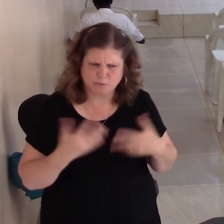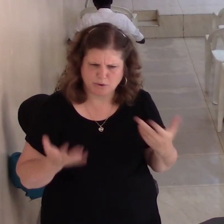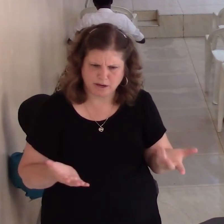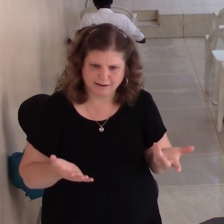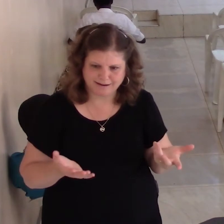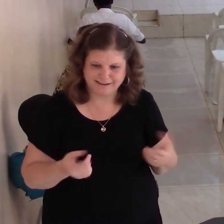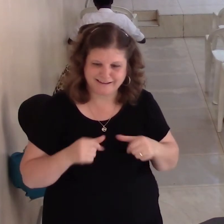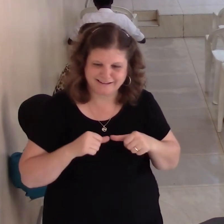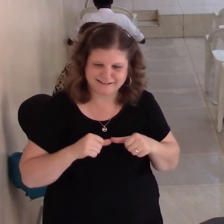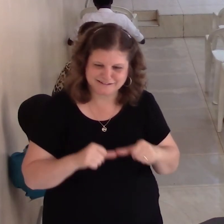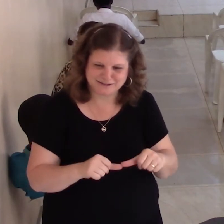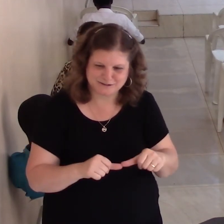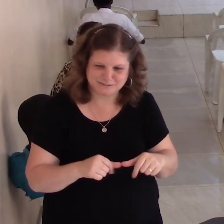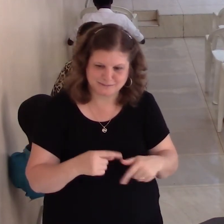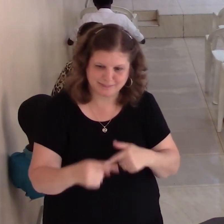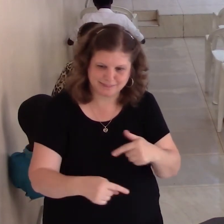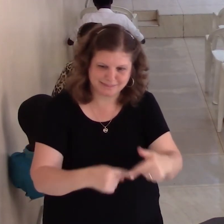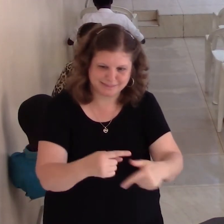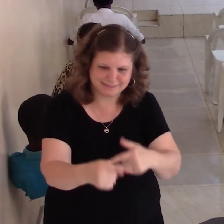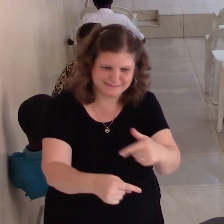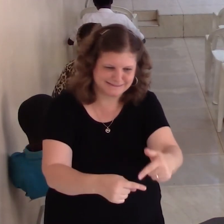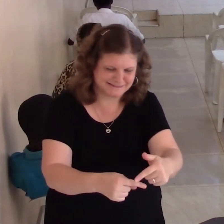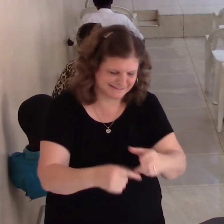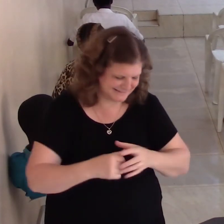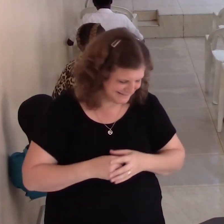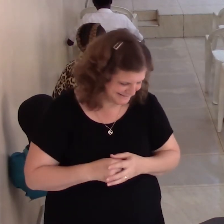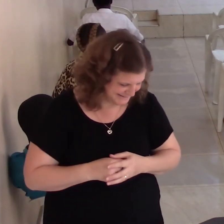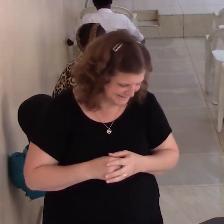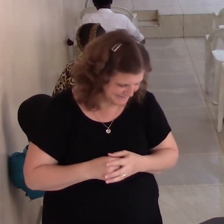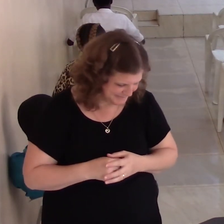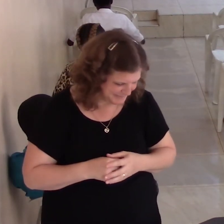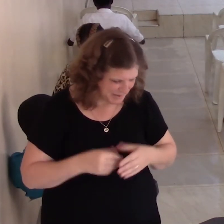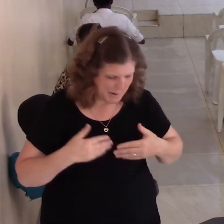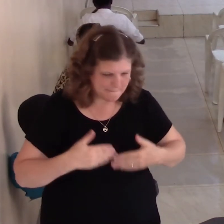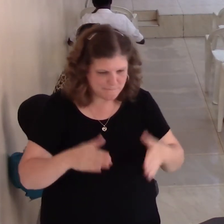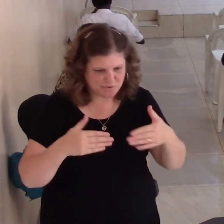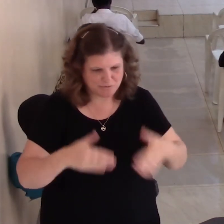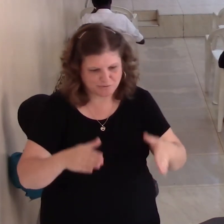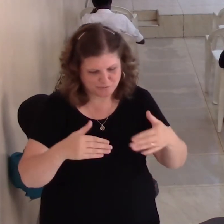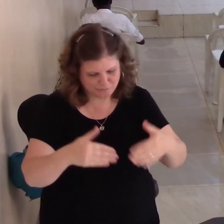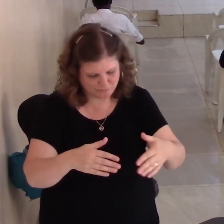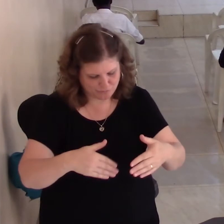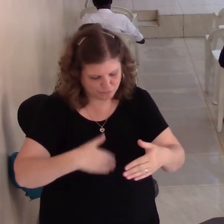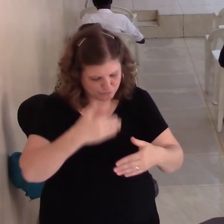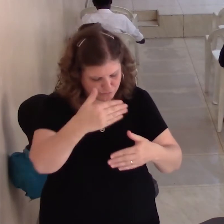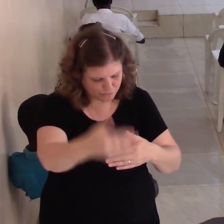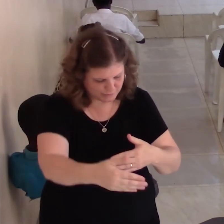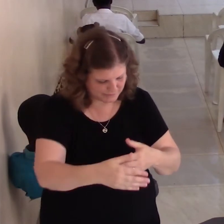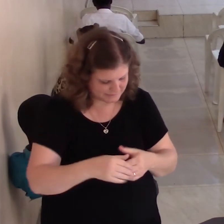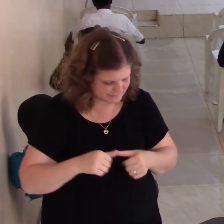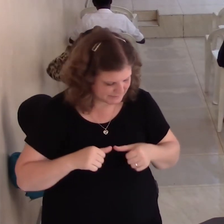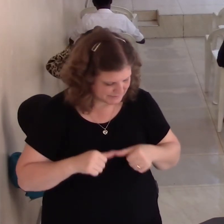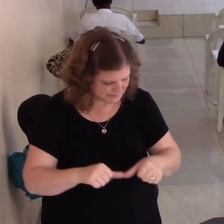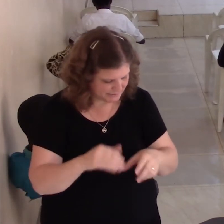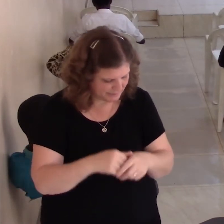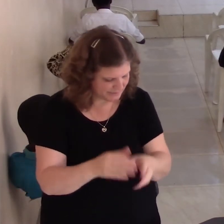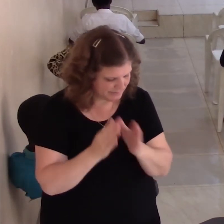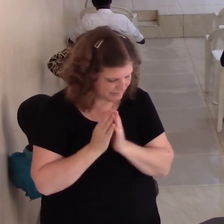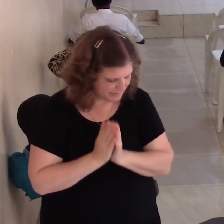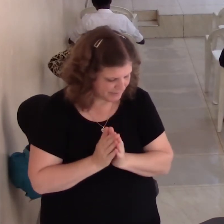to keep going. It means to persevere, to move forward. Continue in prayer. What says 1 Thessalonians 5,